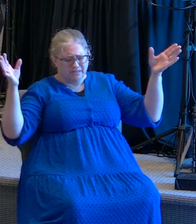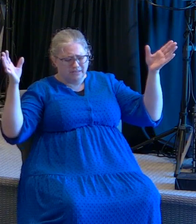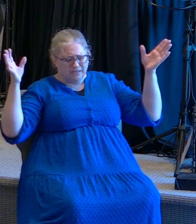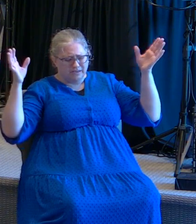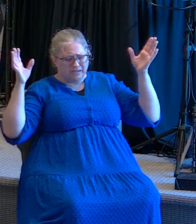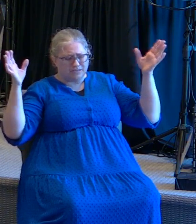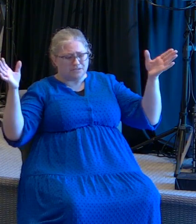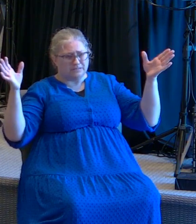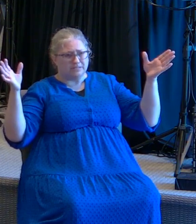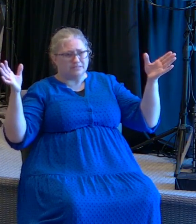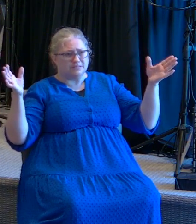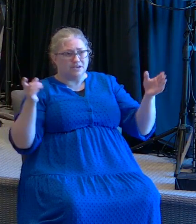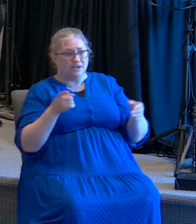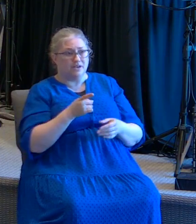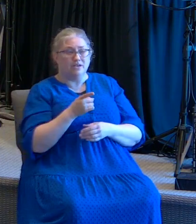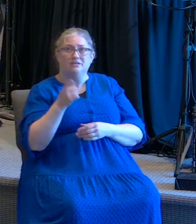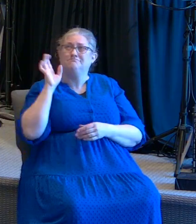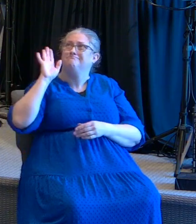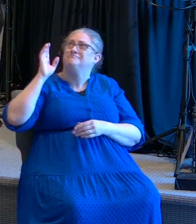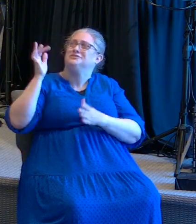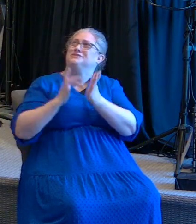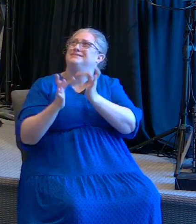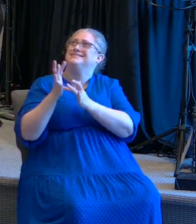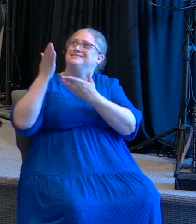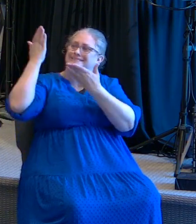You're right here, Jesus.